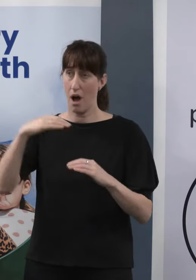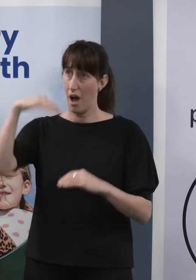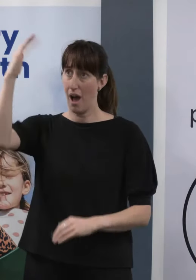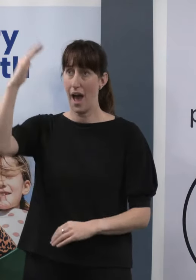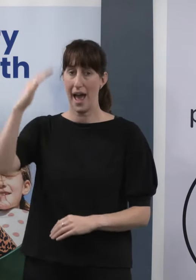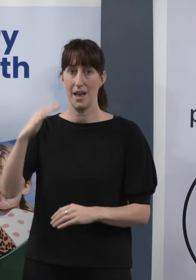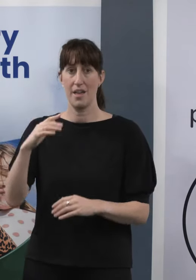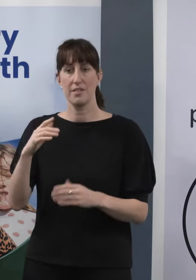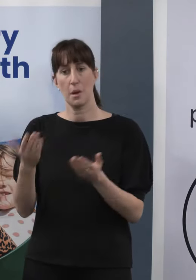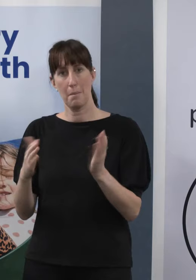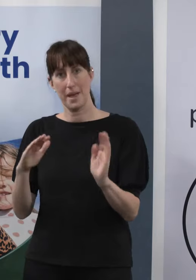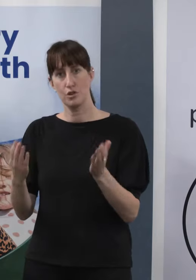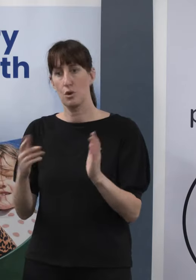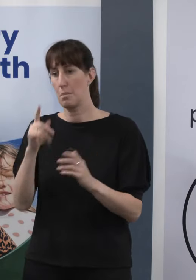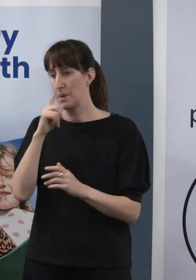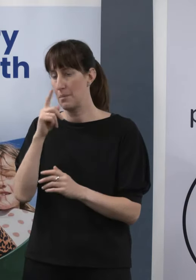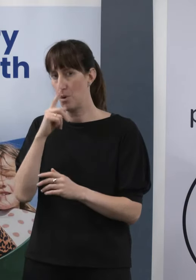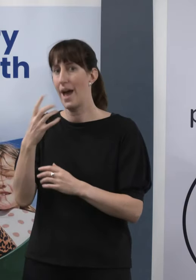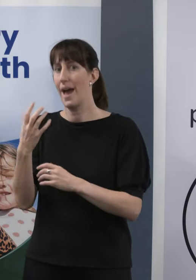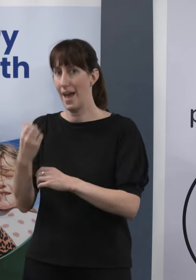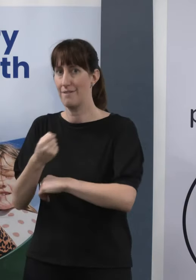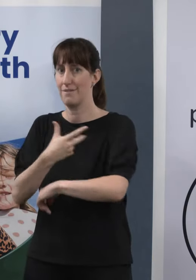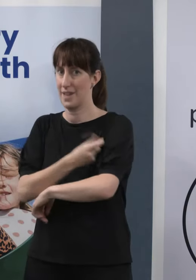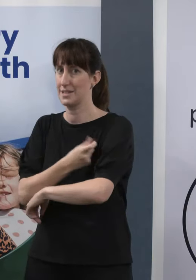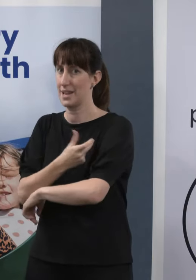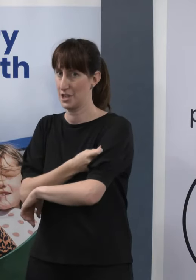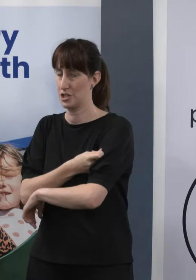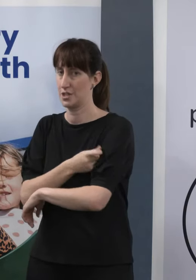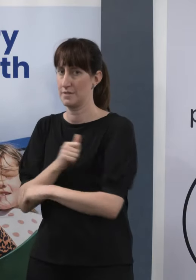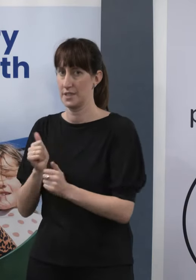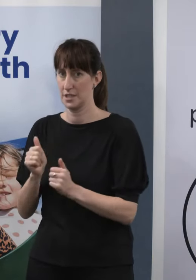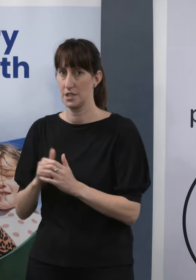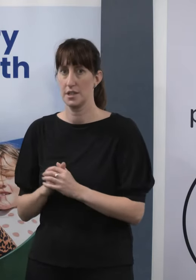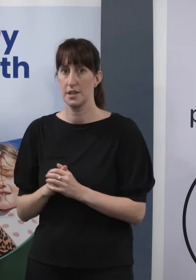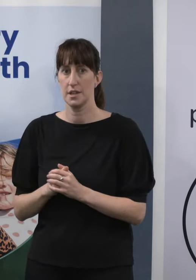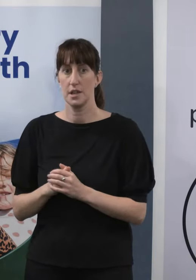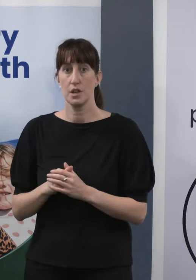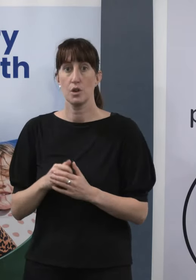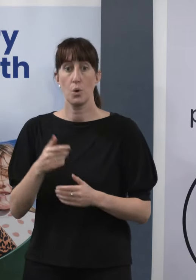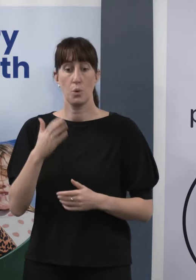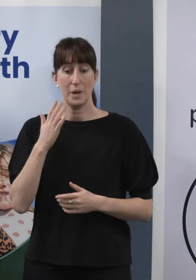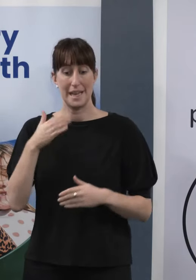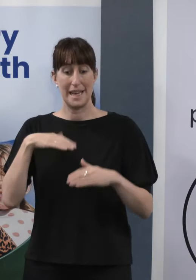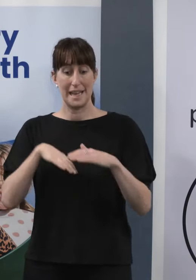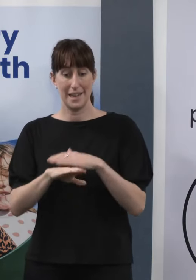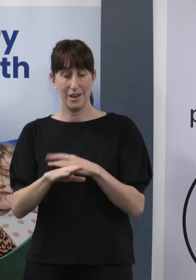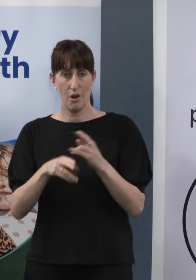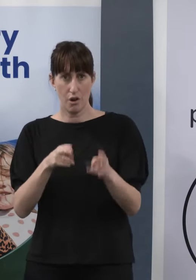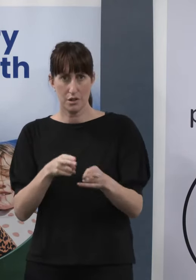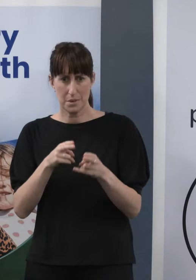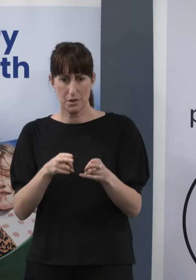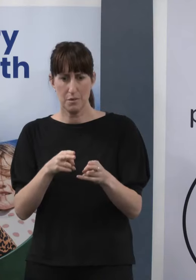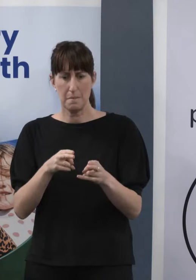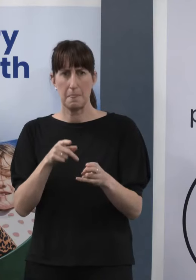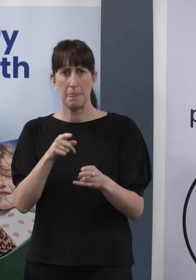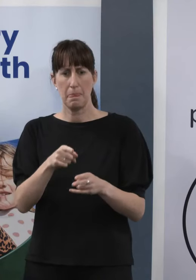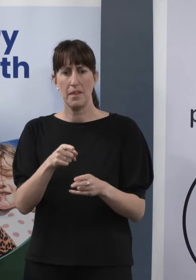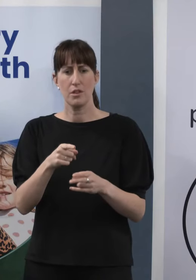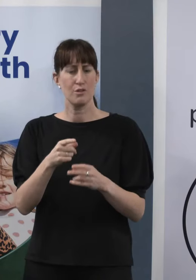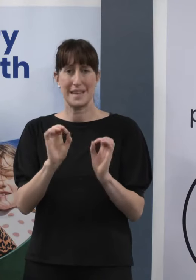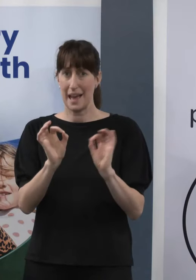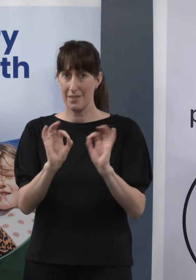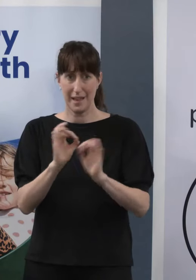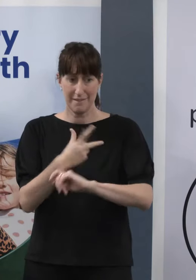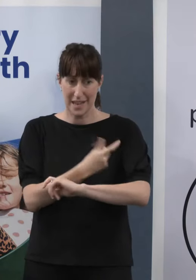boosted. It also shows that those who are unvaccinated when they are in hospital have a more severe course of their illness,